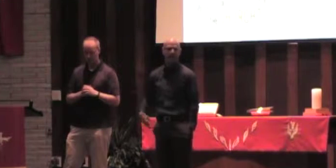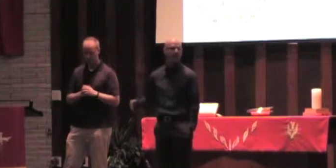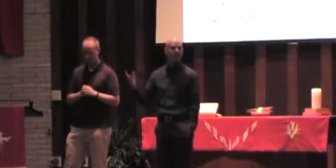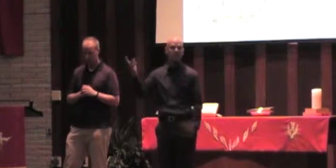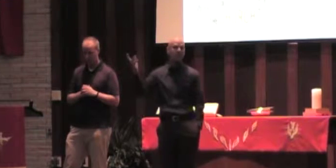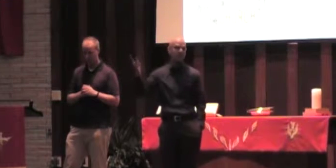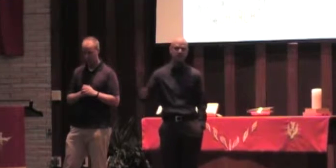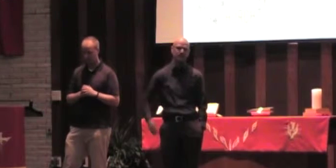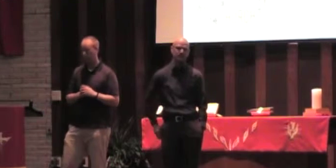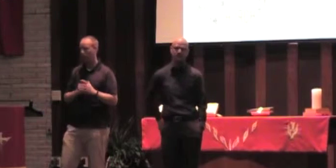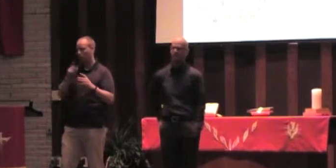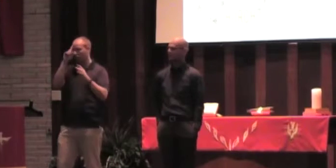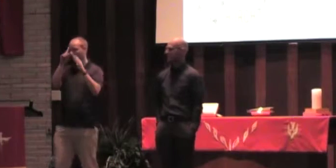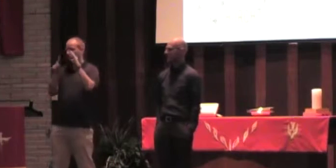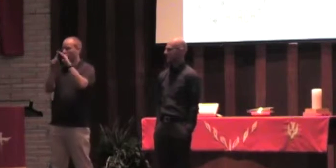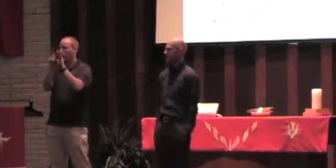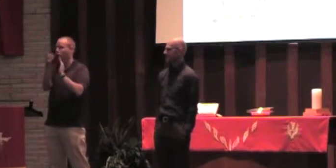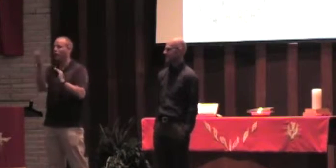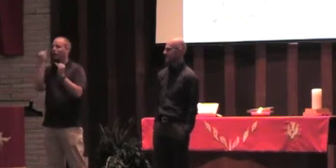I can hand up a few things.